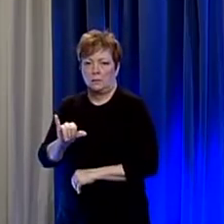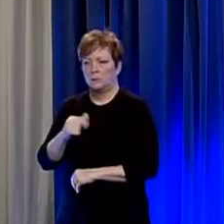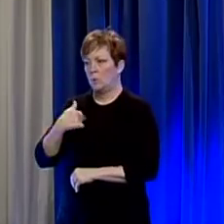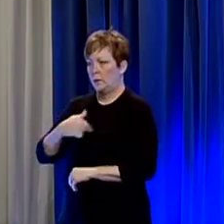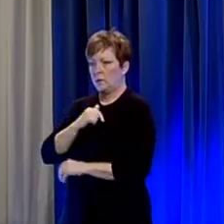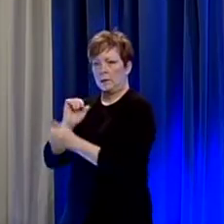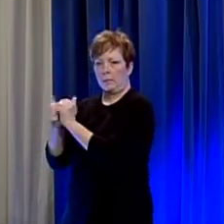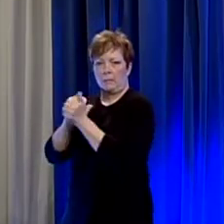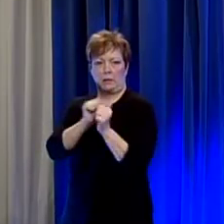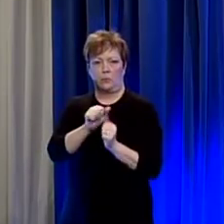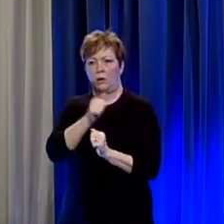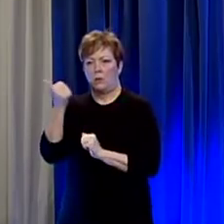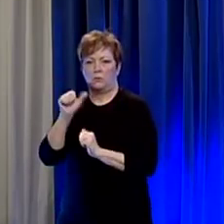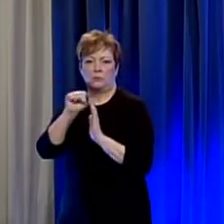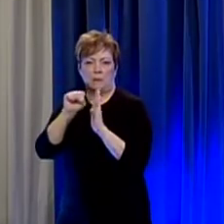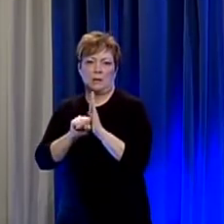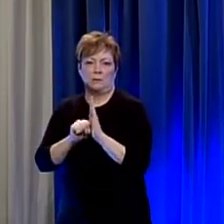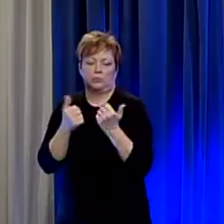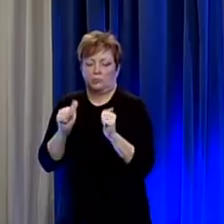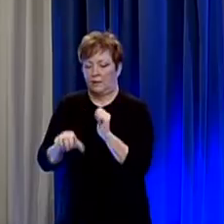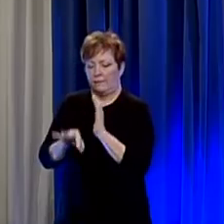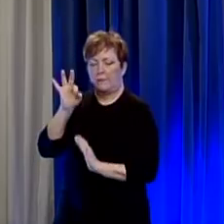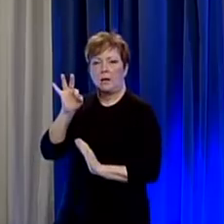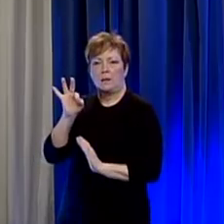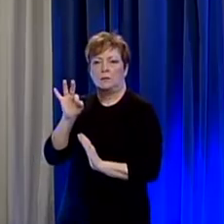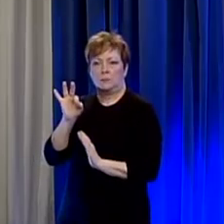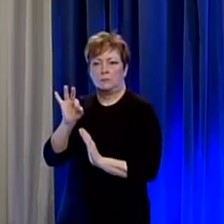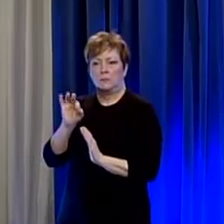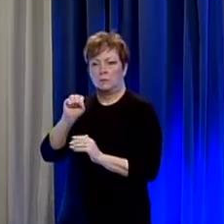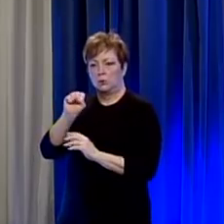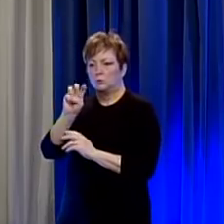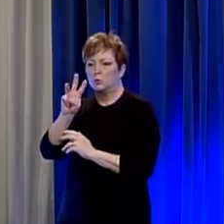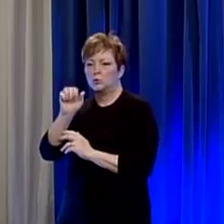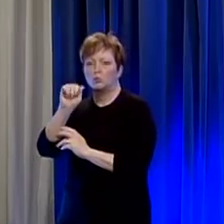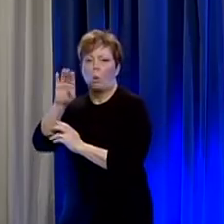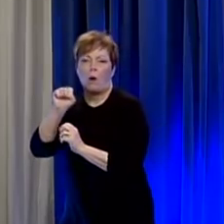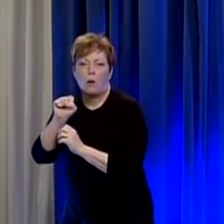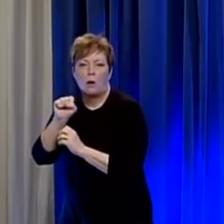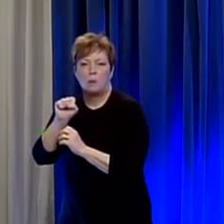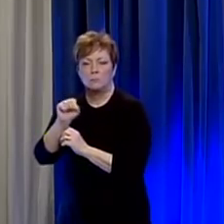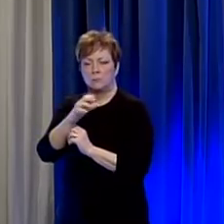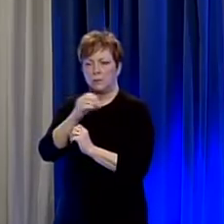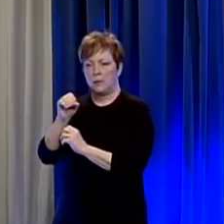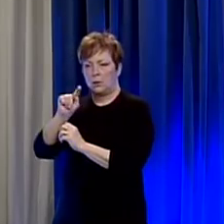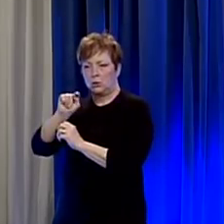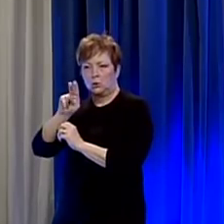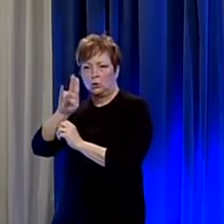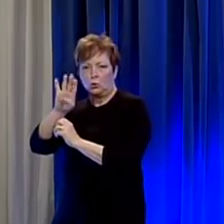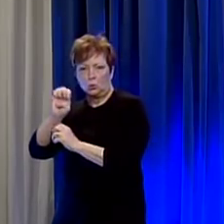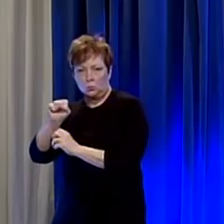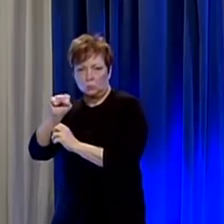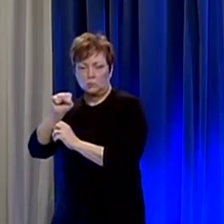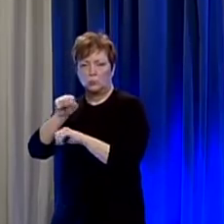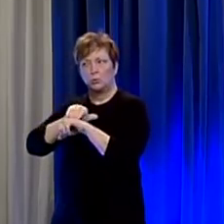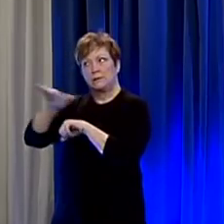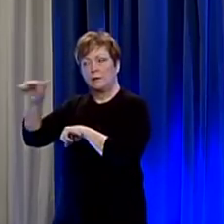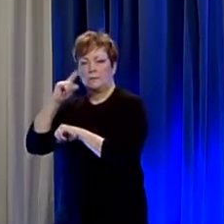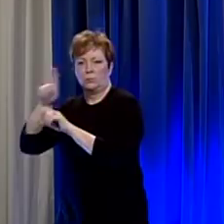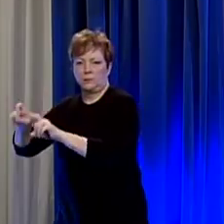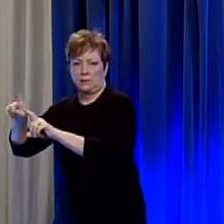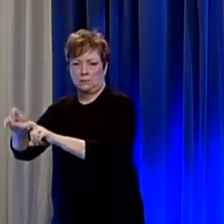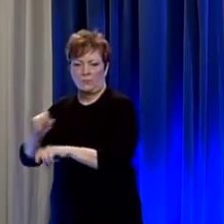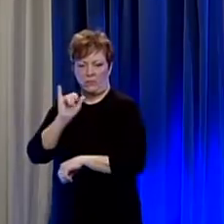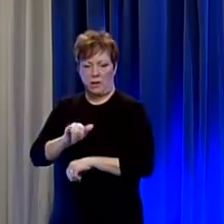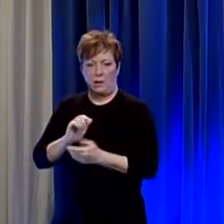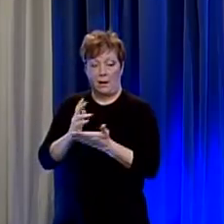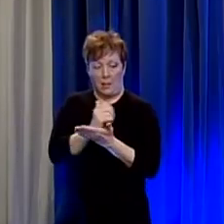sources that can provide that that those materials the governor's office has been extraordinarily helpful in putting together a group that